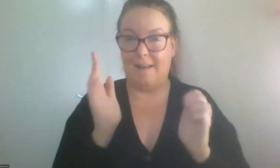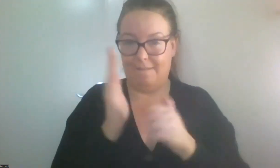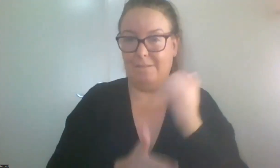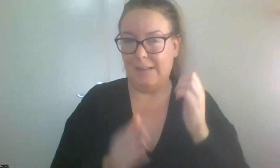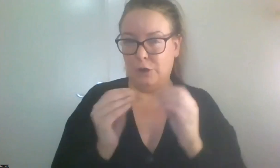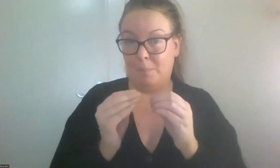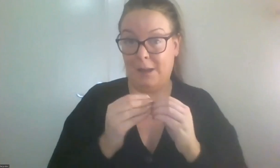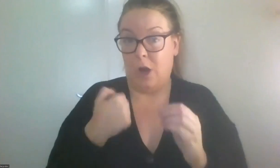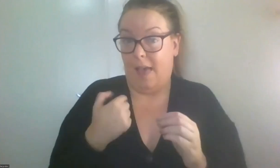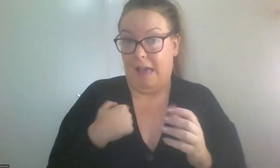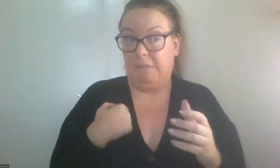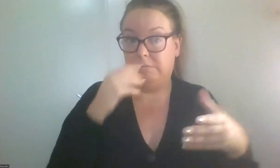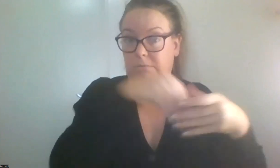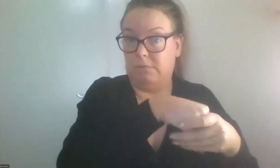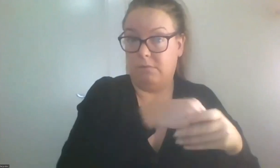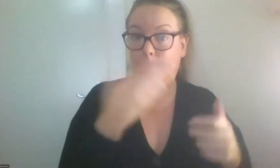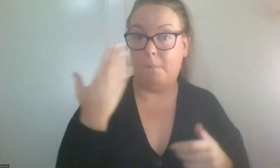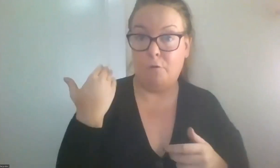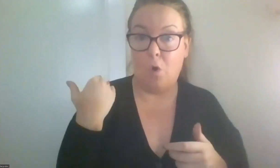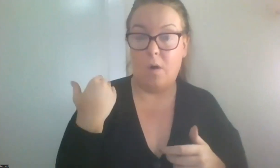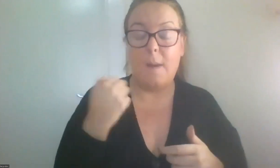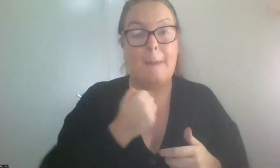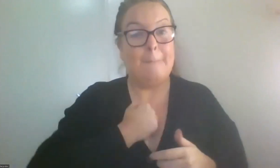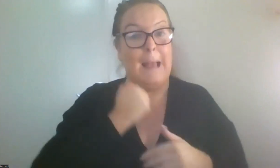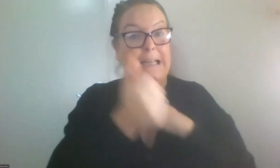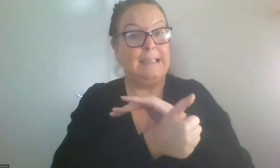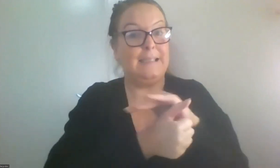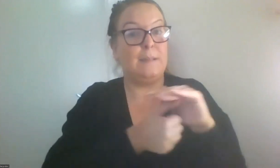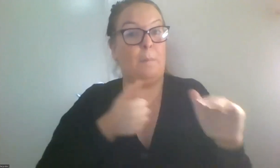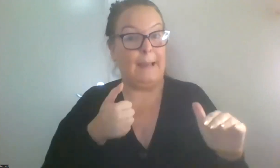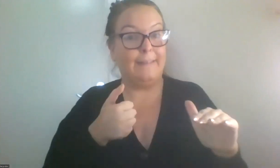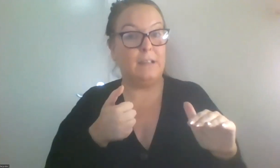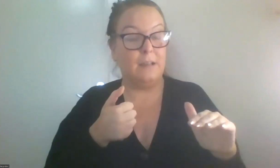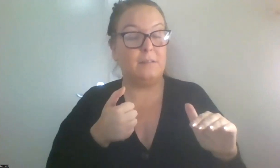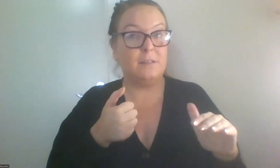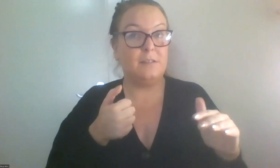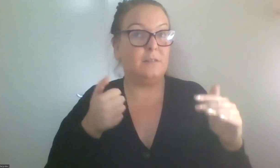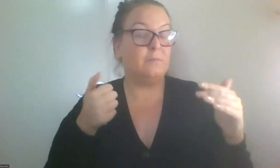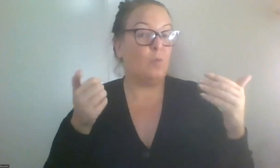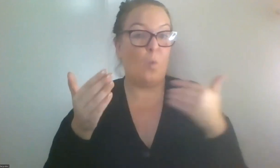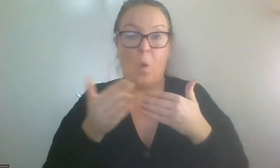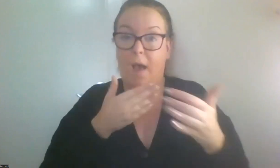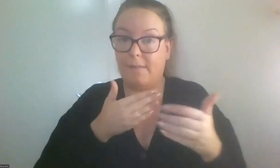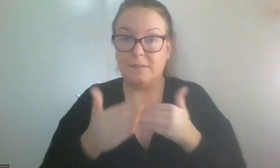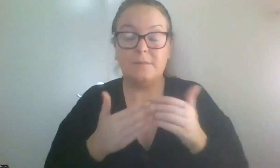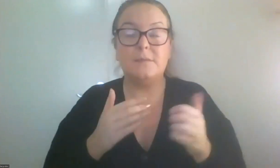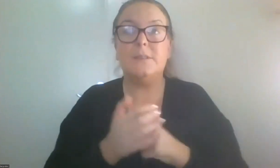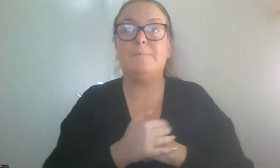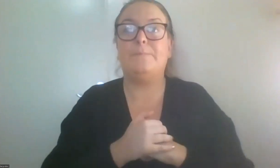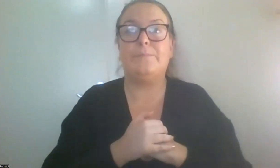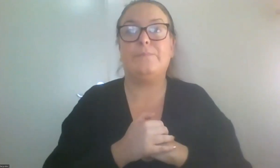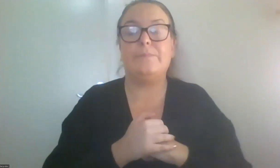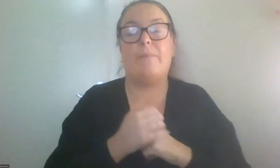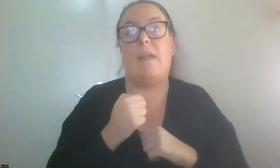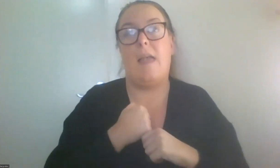in. My experience has been that I